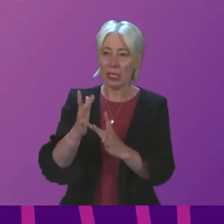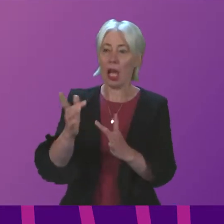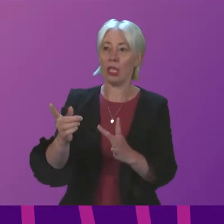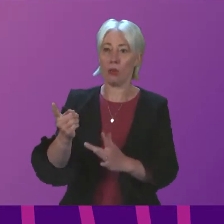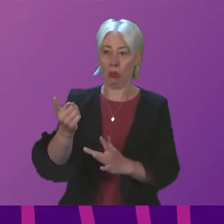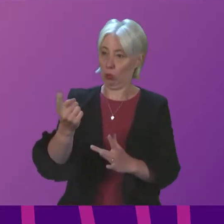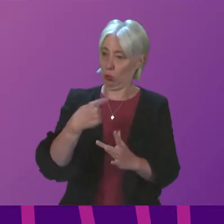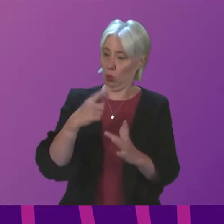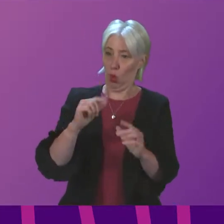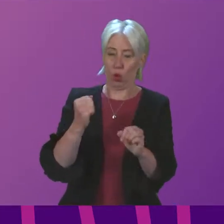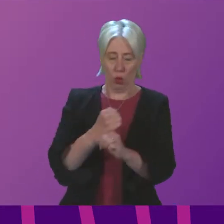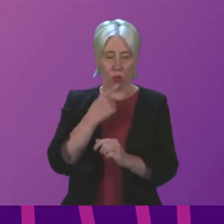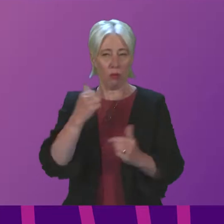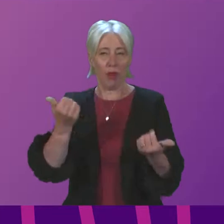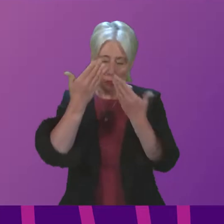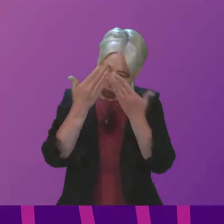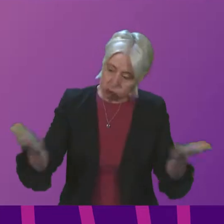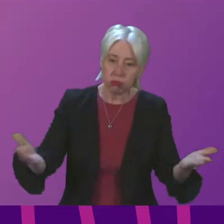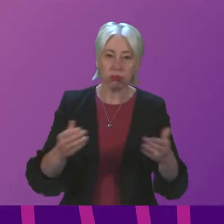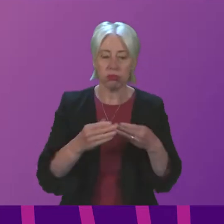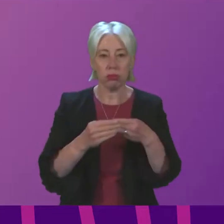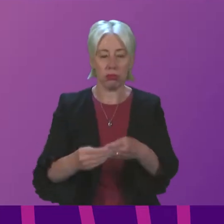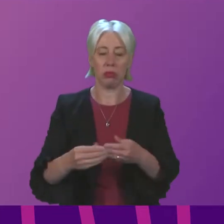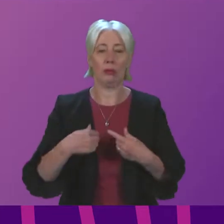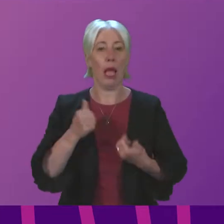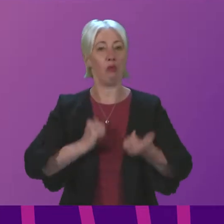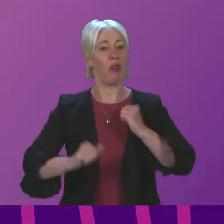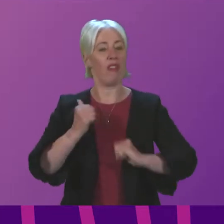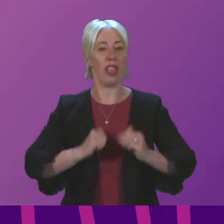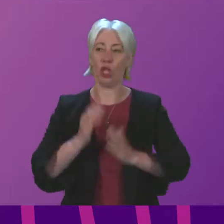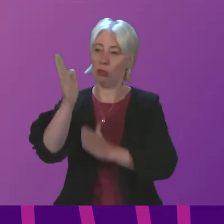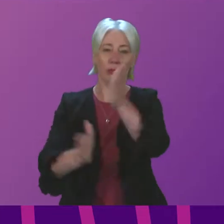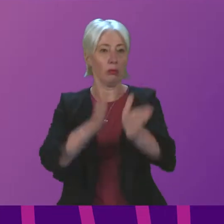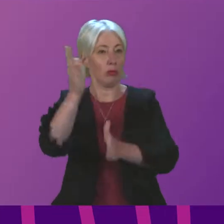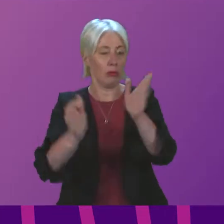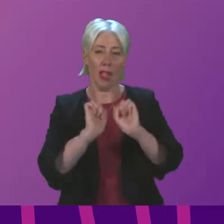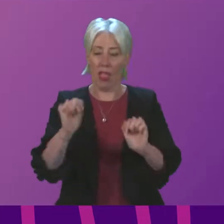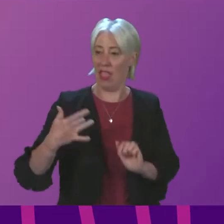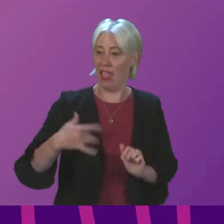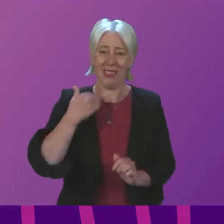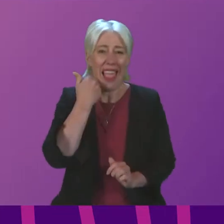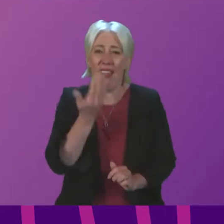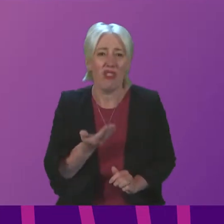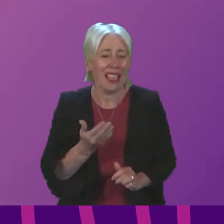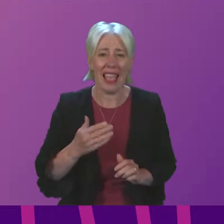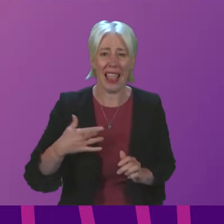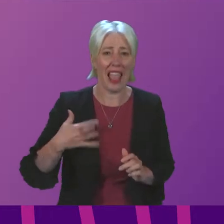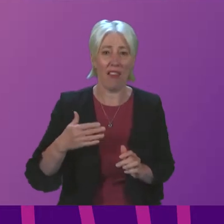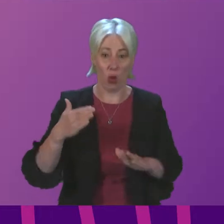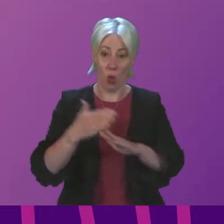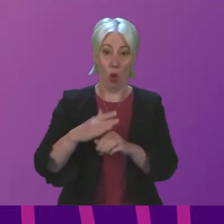extraordinary things. I am privileged to visit people in their ordinary lives every day as workplace chaplain.